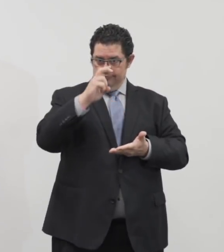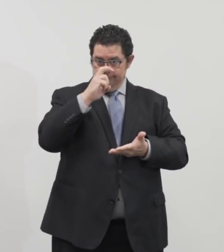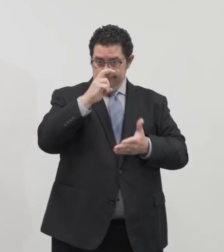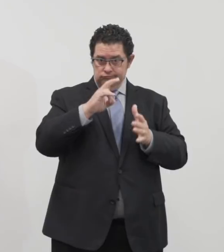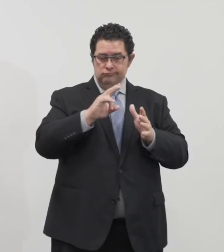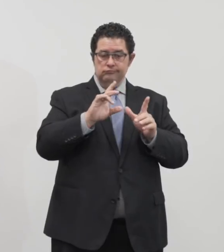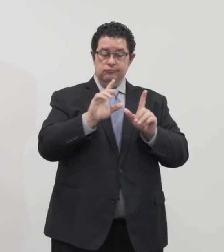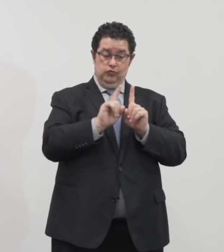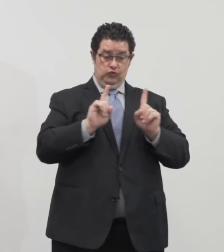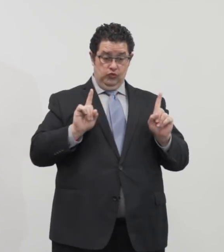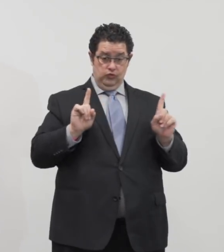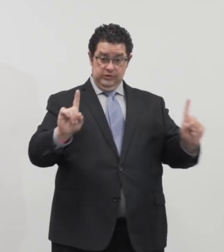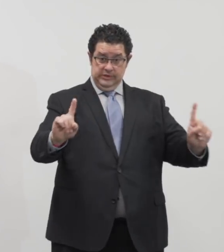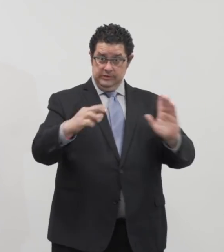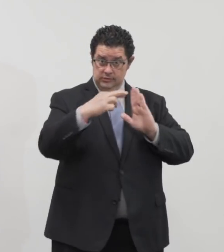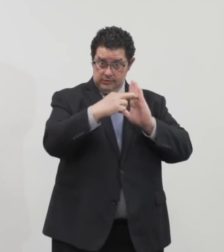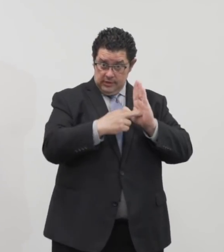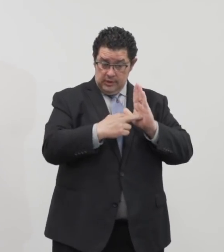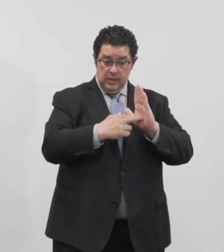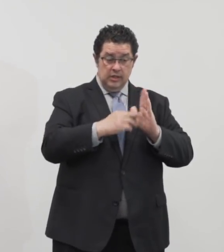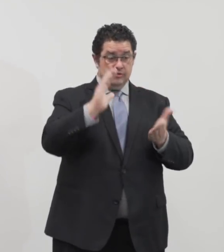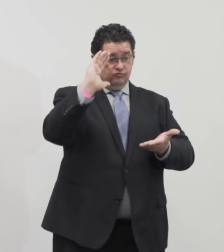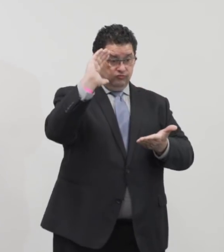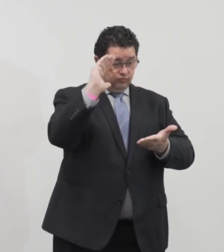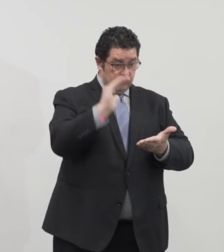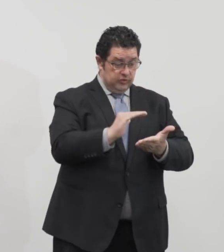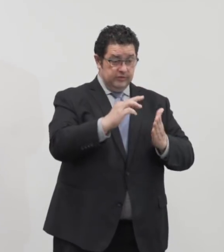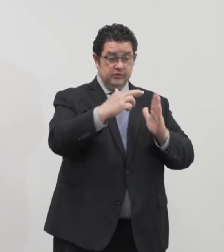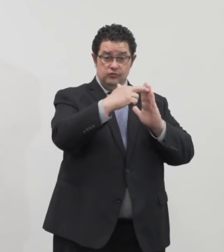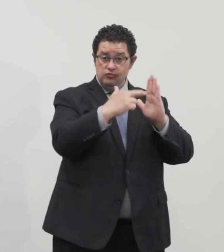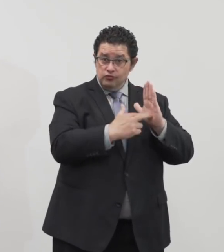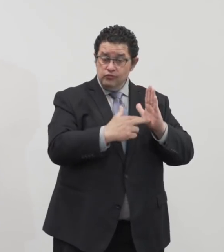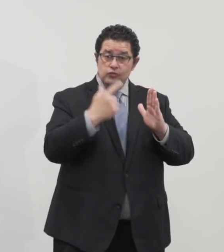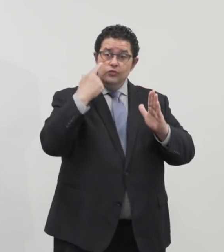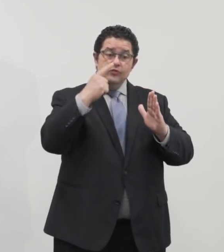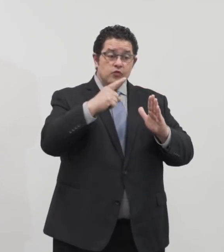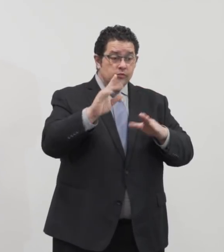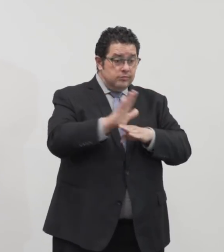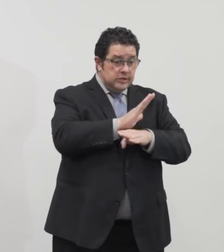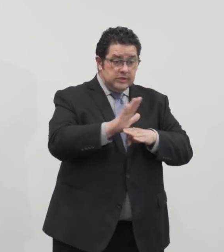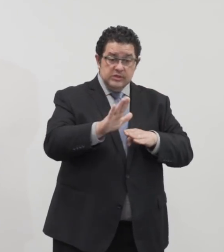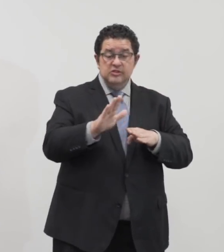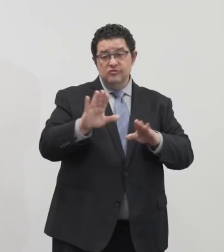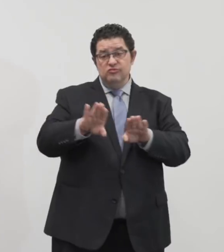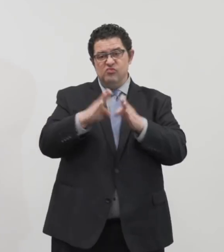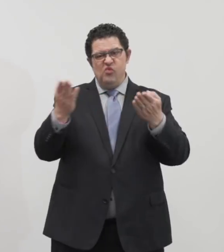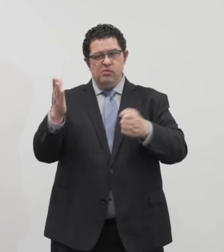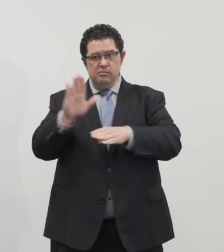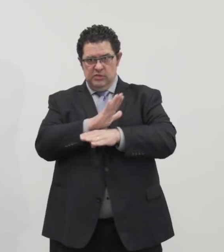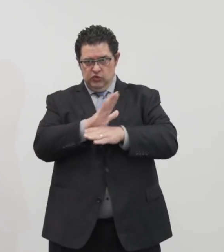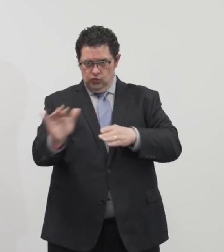easing some of our restrictions on our public health orders and begin to reopen some of our businesses.